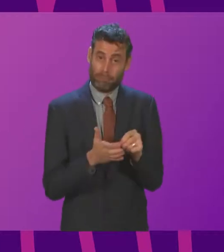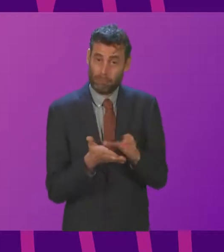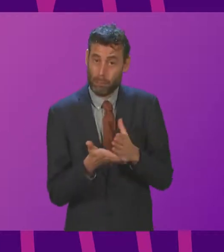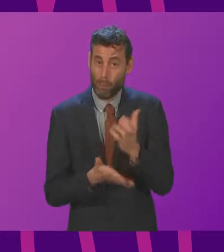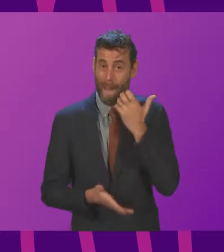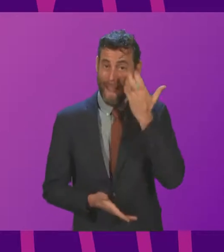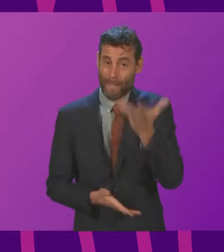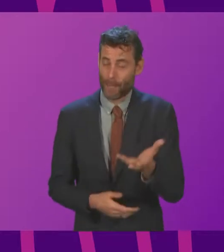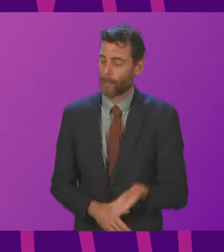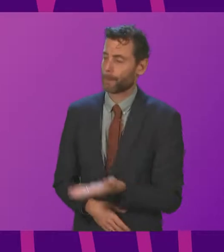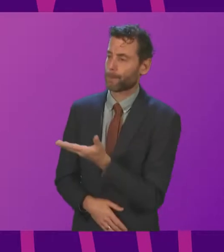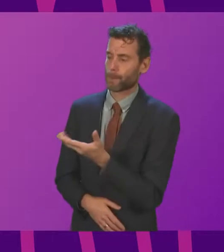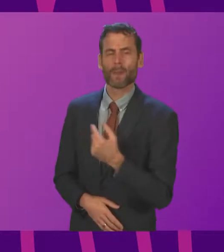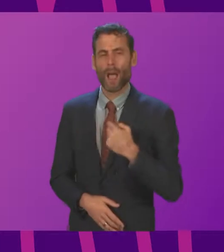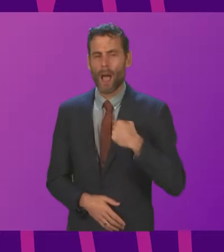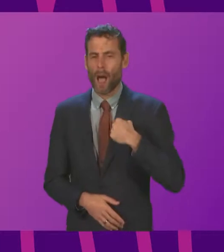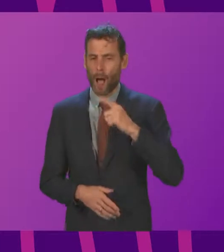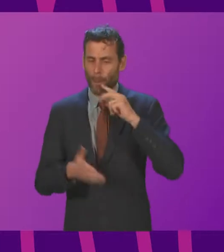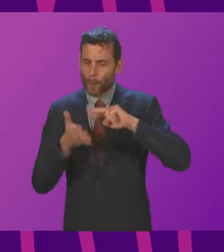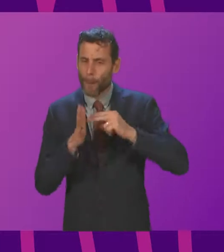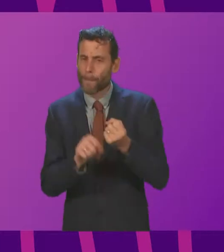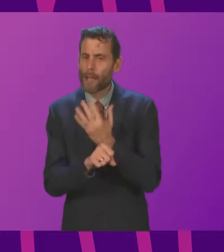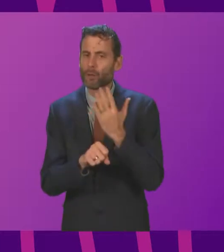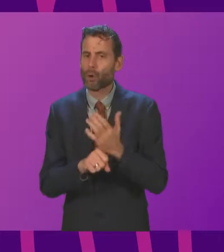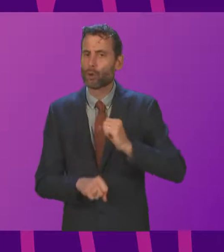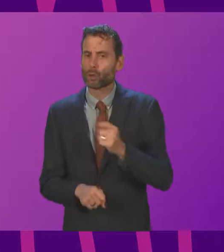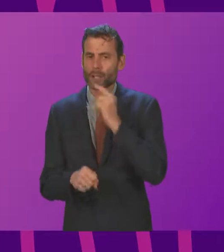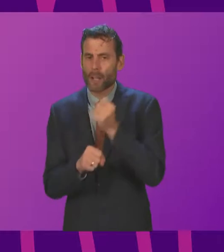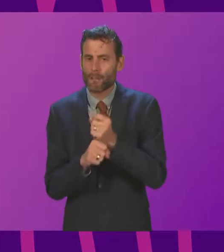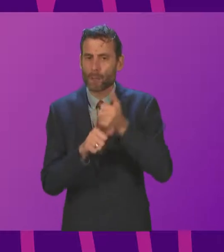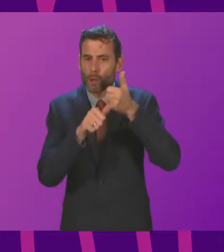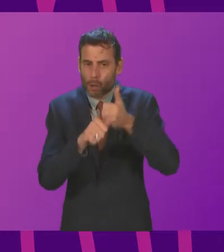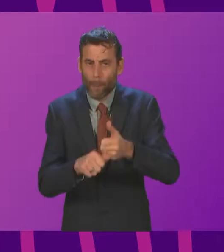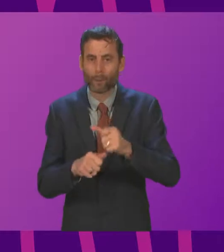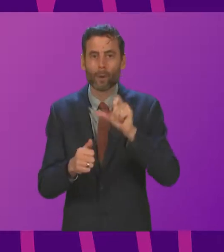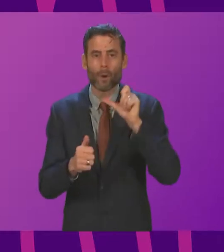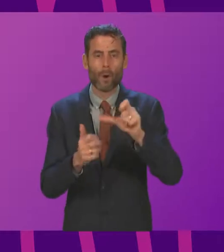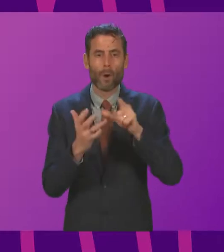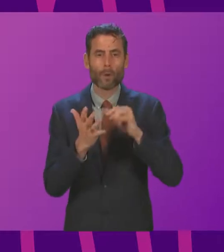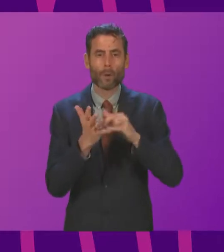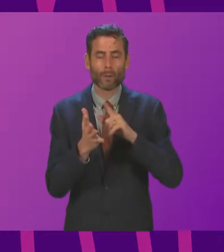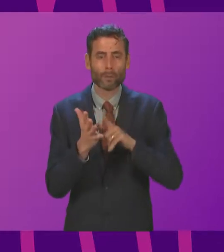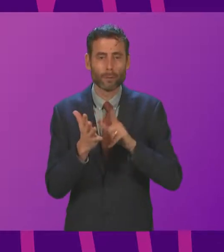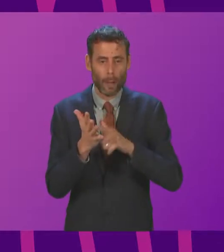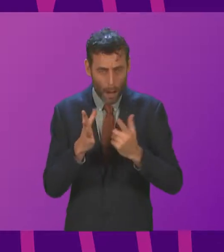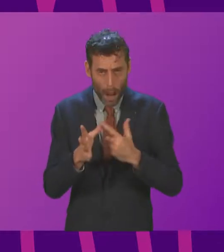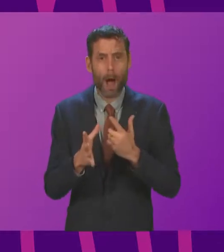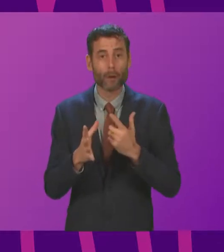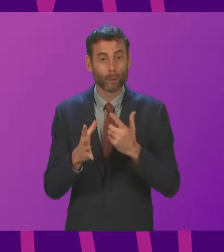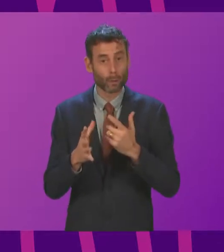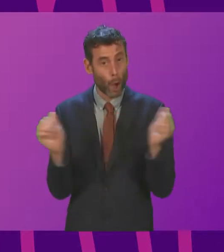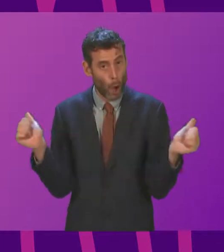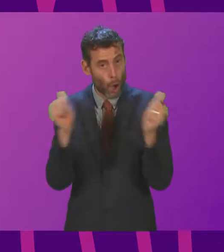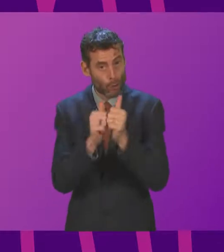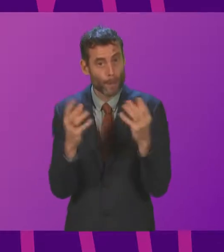First Minister. I know I'll be working hard to make sure the Scottish Government is doing everything to support COSLA and local authorities. I hope to reach an agreement